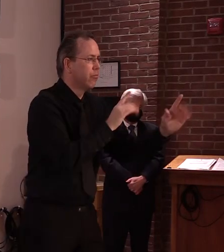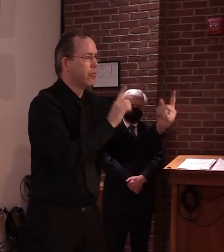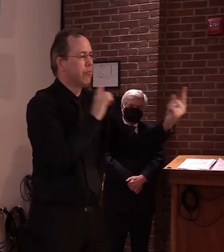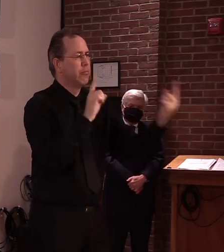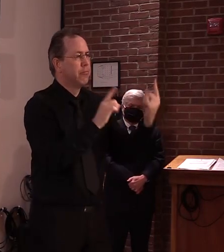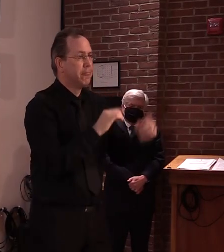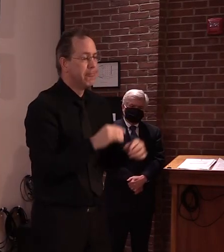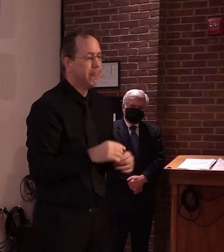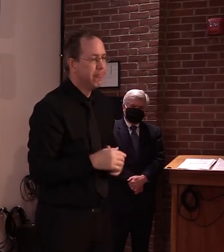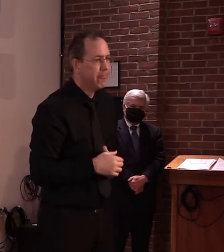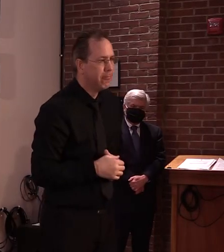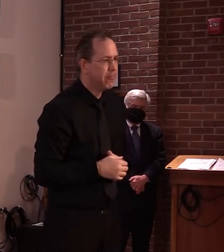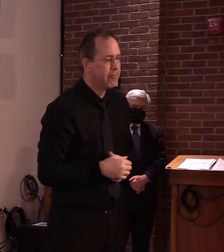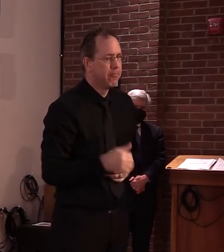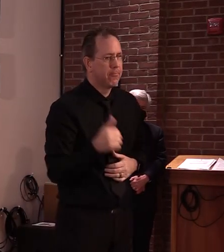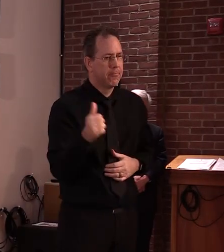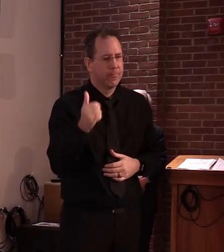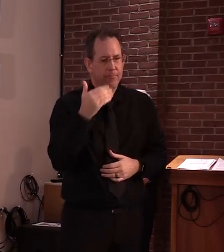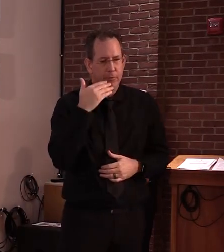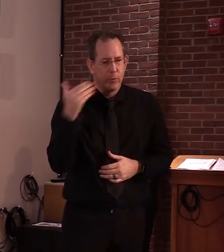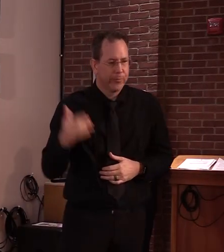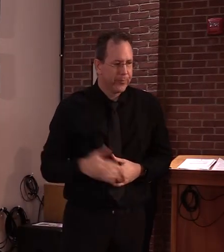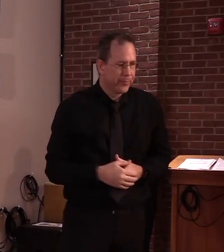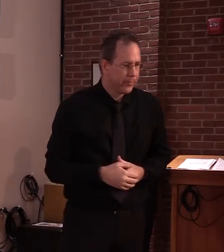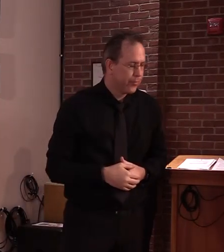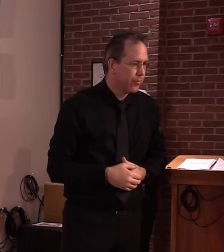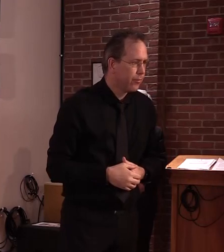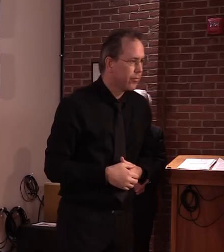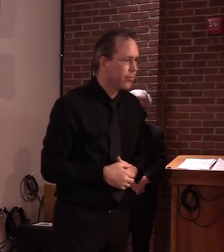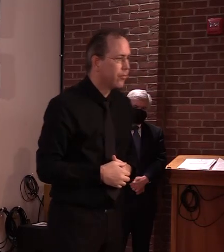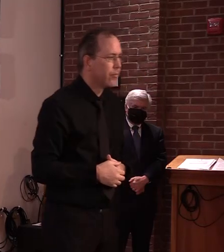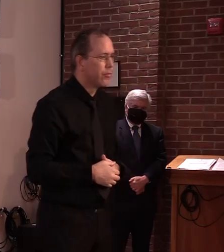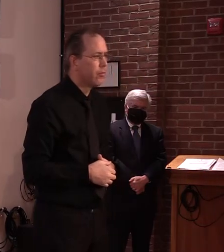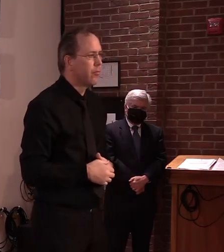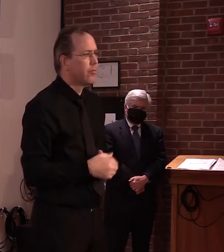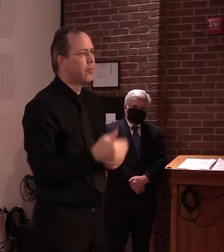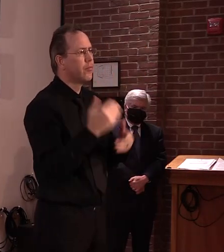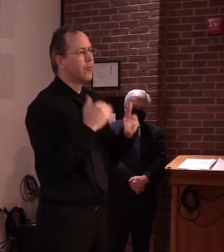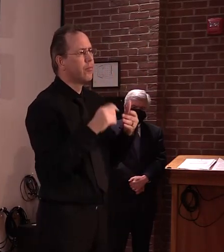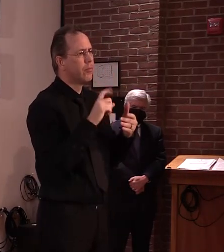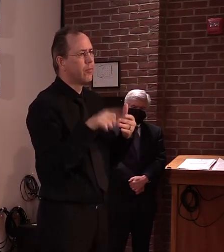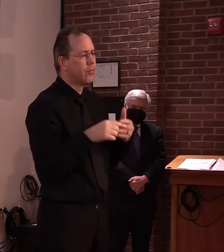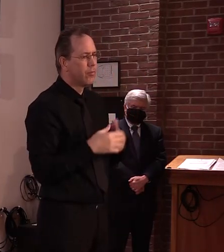Okay. Thank you. Thank you. Mike Donoghue, the Islander.